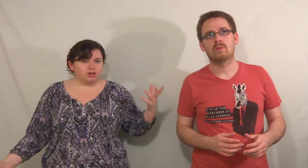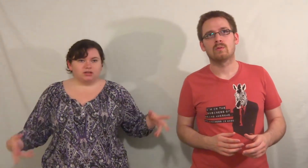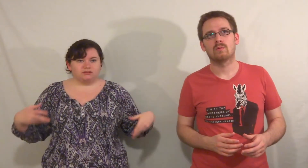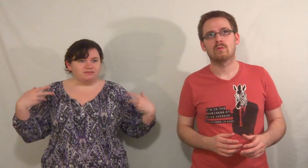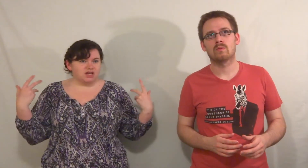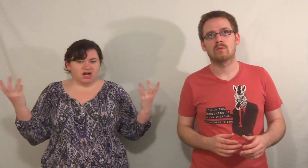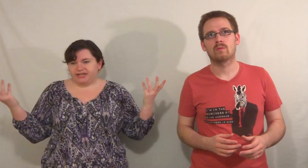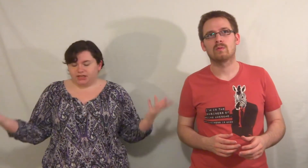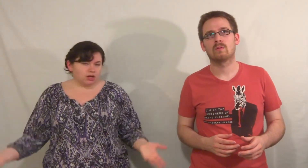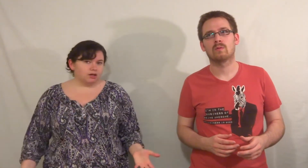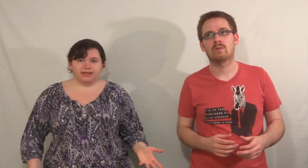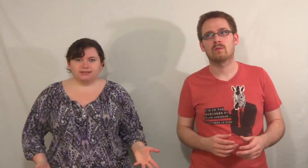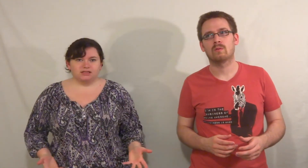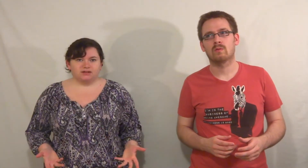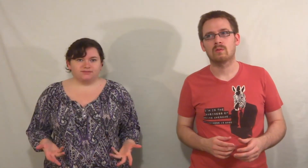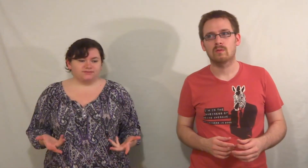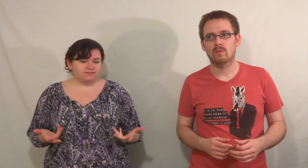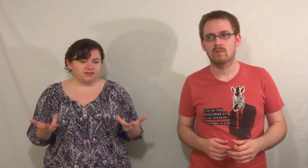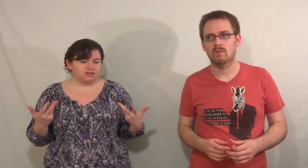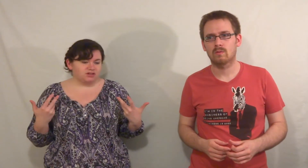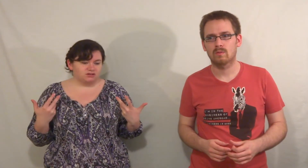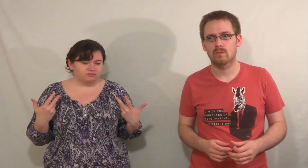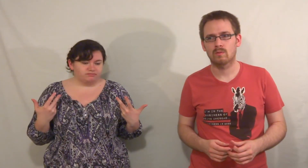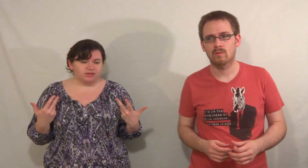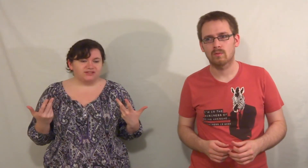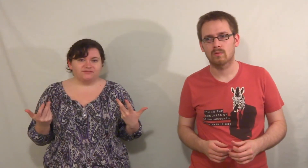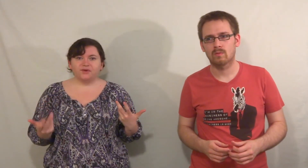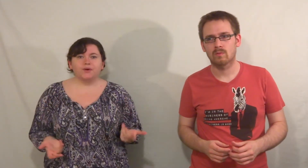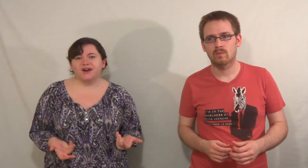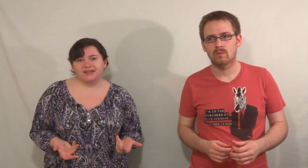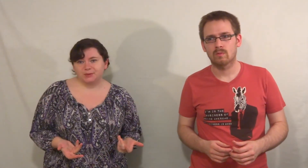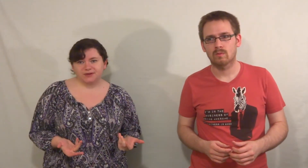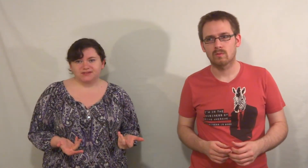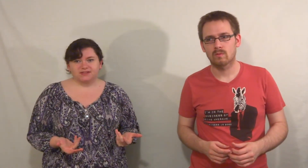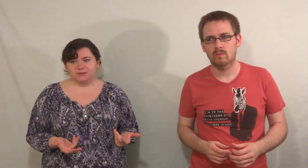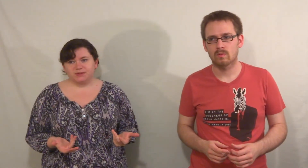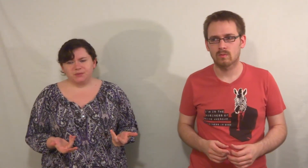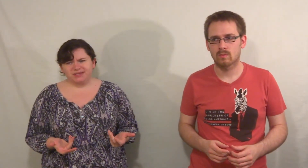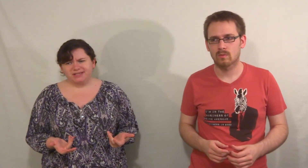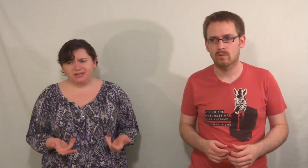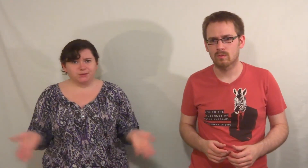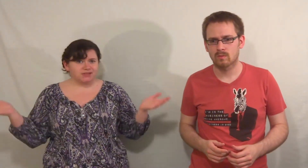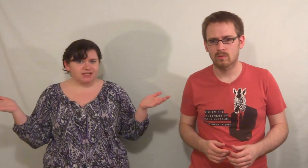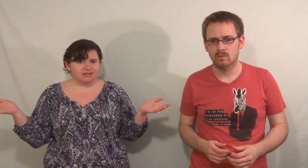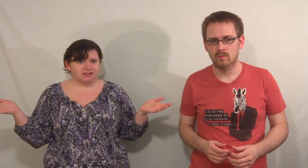non-encoding stuff is, you know, really for anymore, since we don't really use it. It's